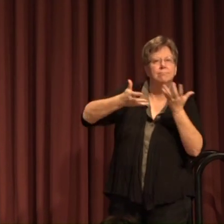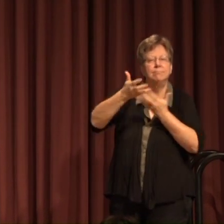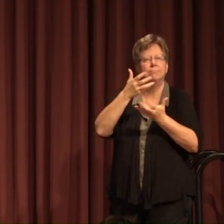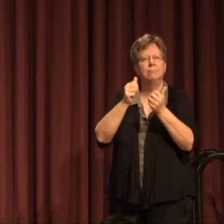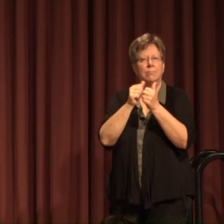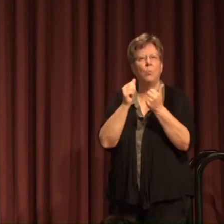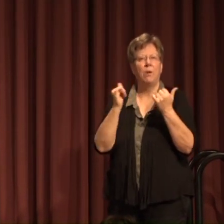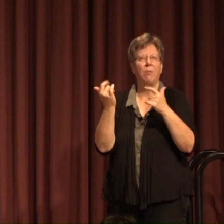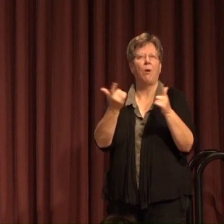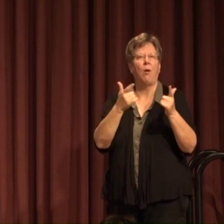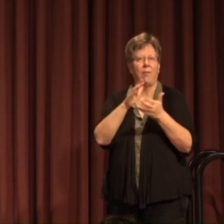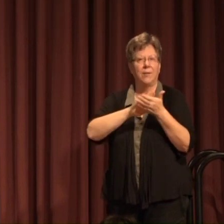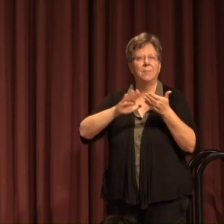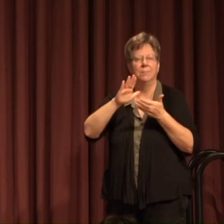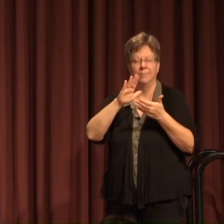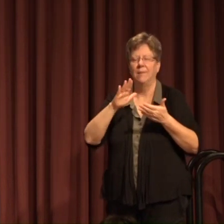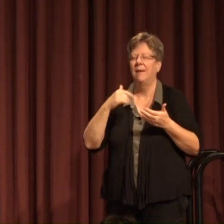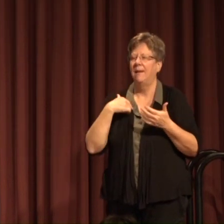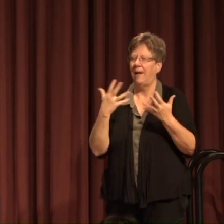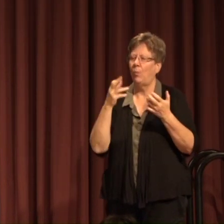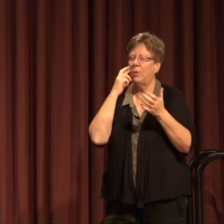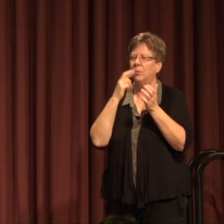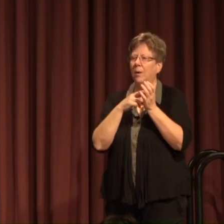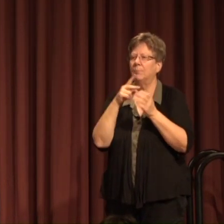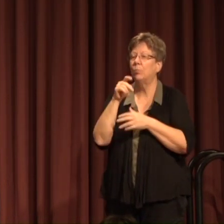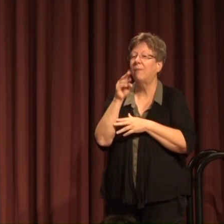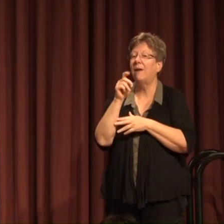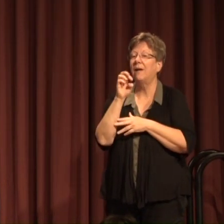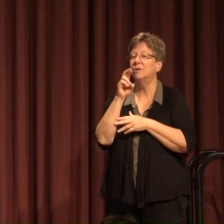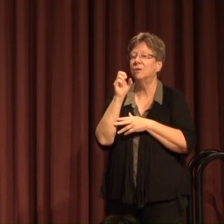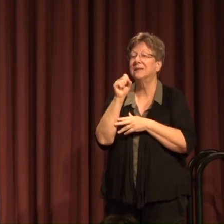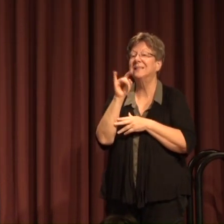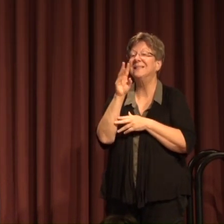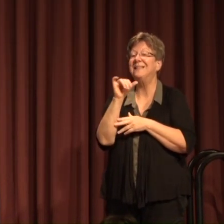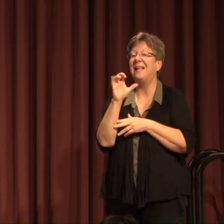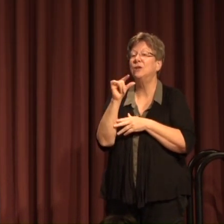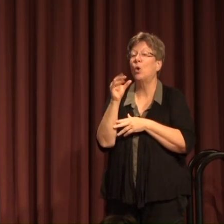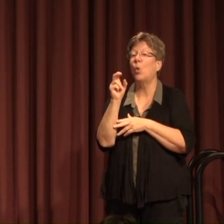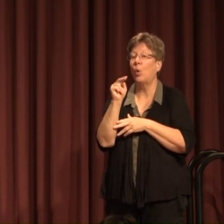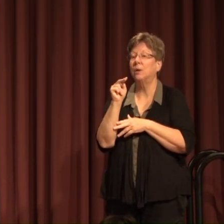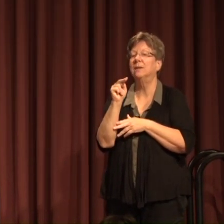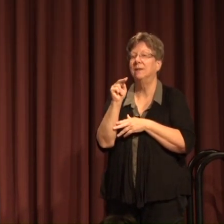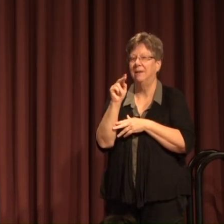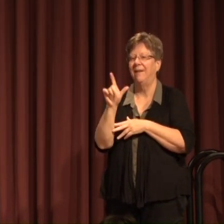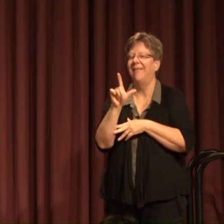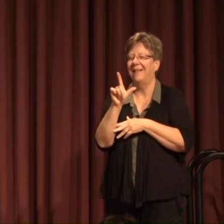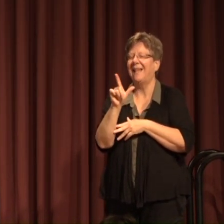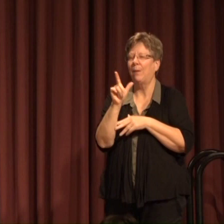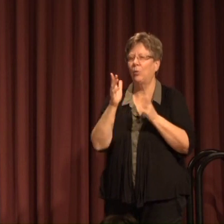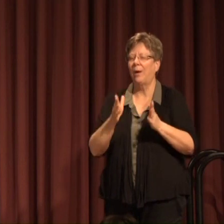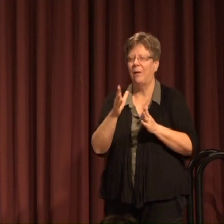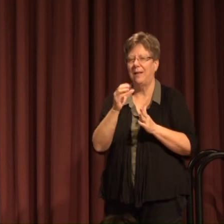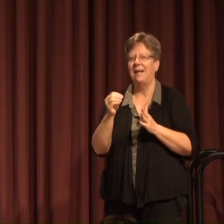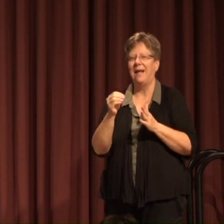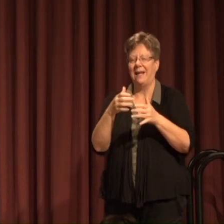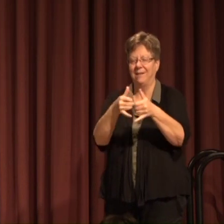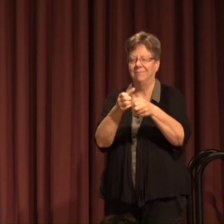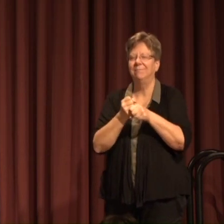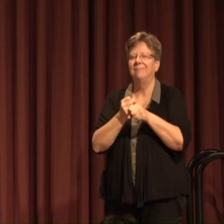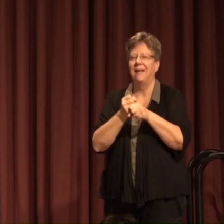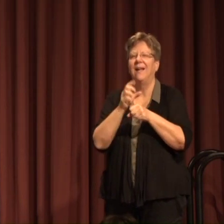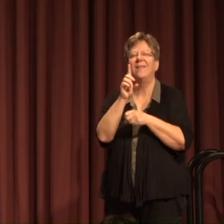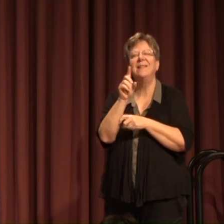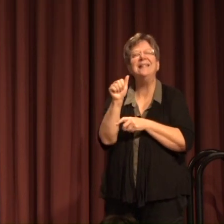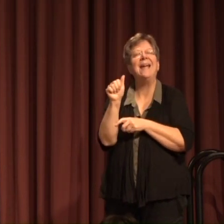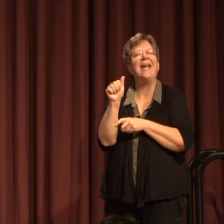university community I'd like to recognize professor Stacy Gordon our librarian and the recipient of the distinguished service award